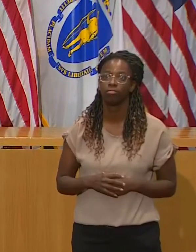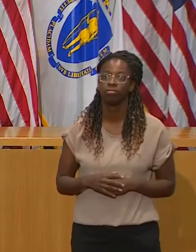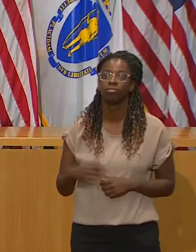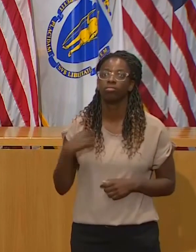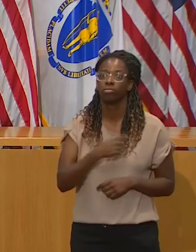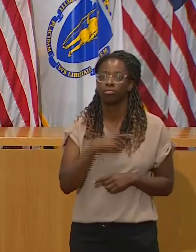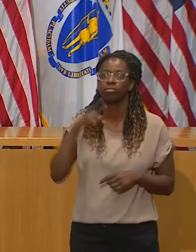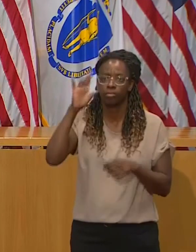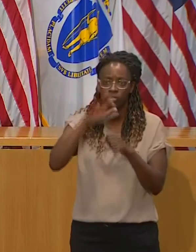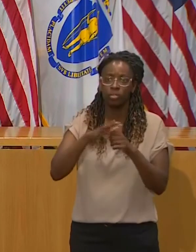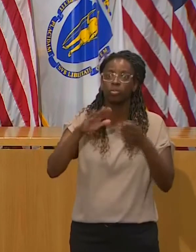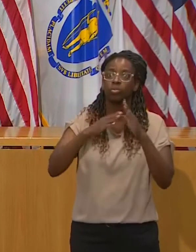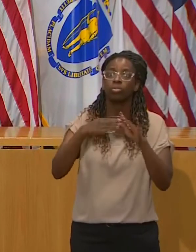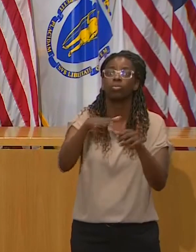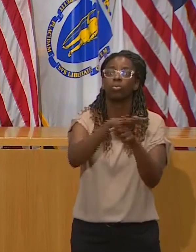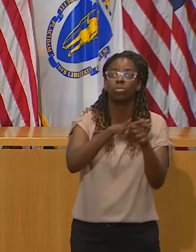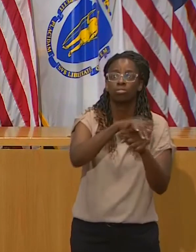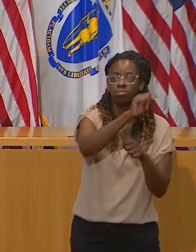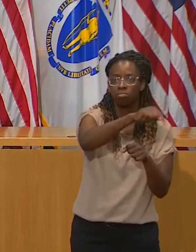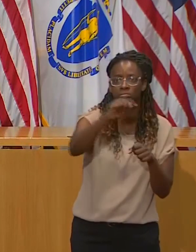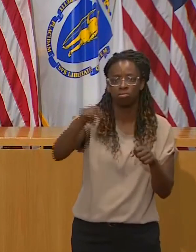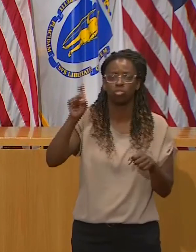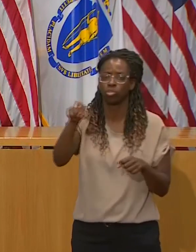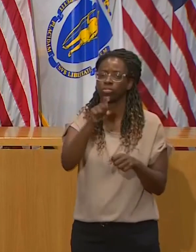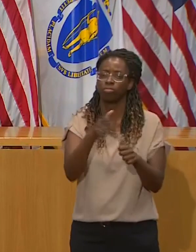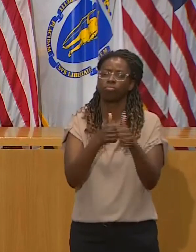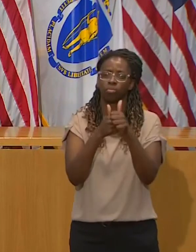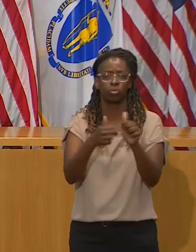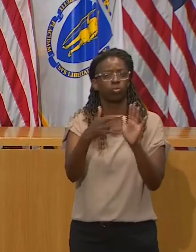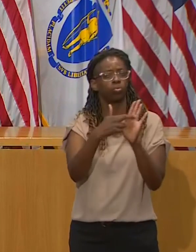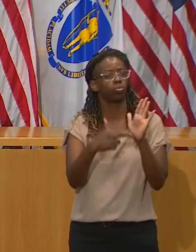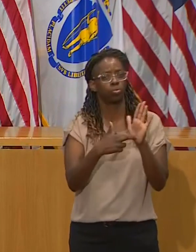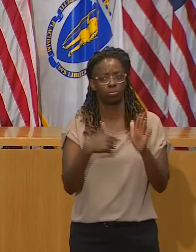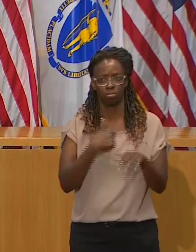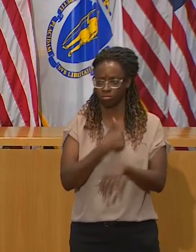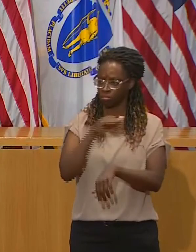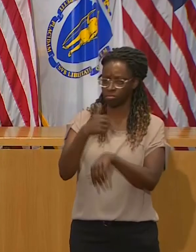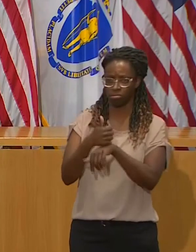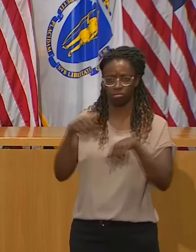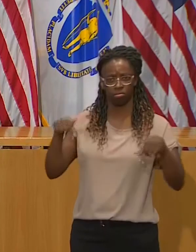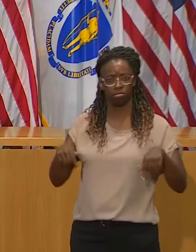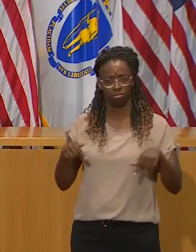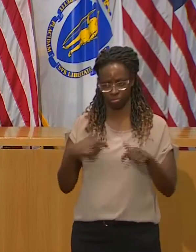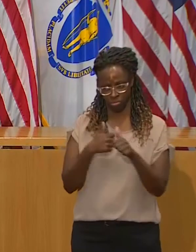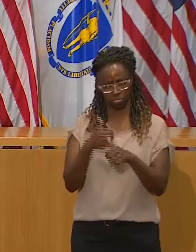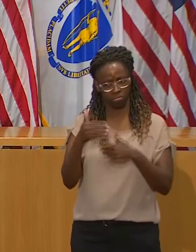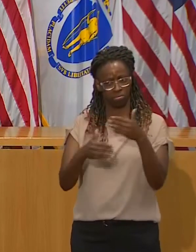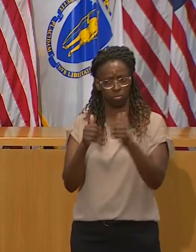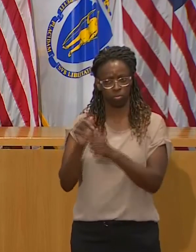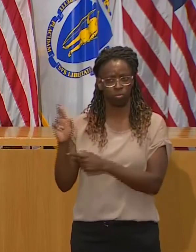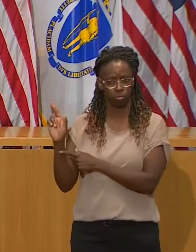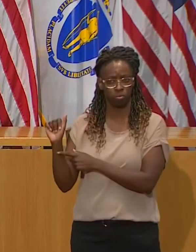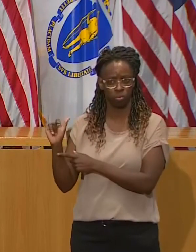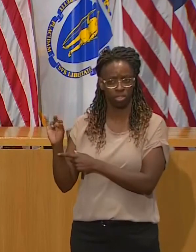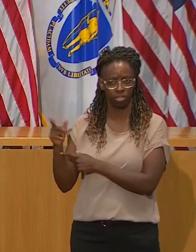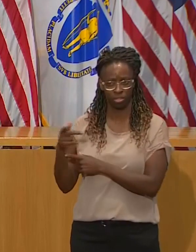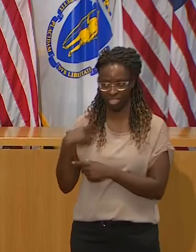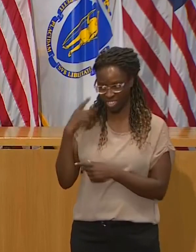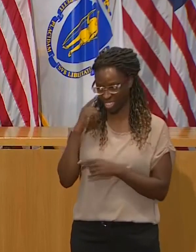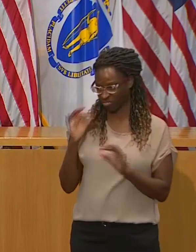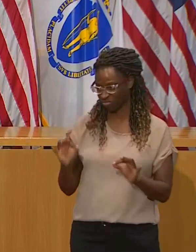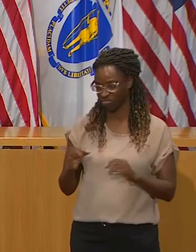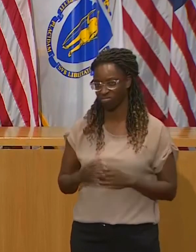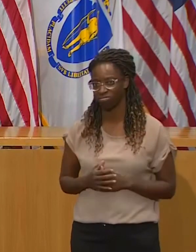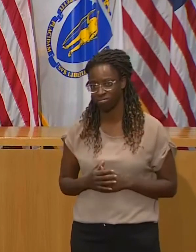people of Massachusetts and the rules and the protocols that we have in place here in the Commonwealth to have what you know, I would call a full and fair election.